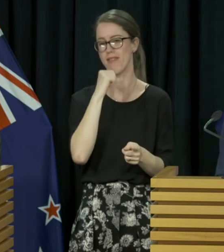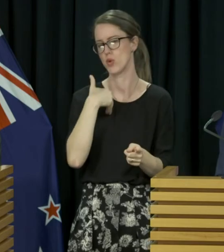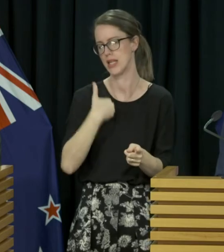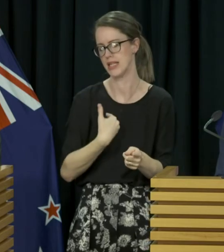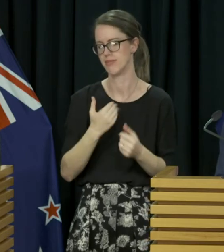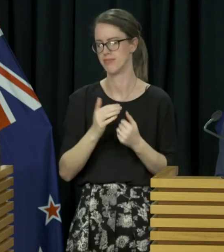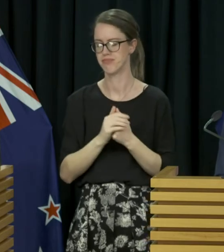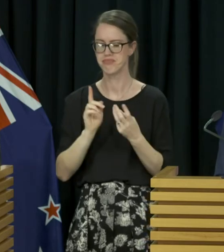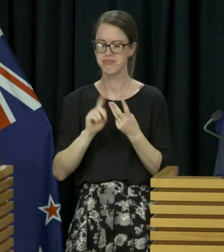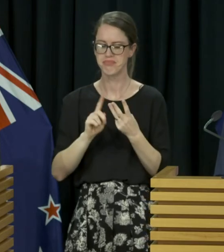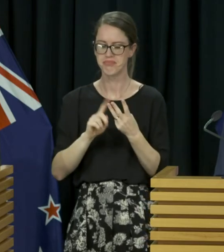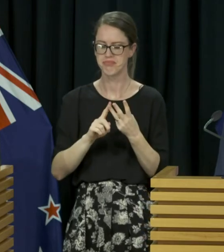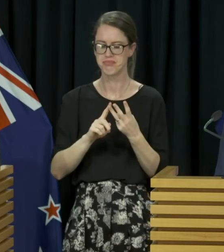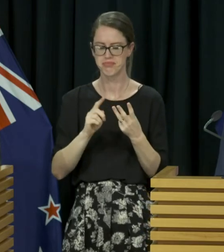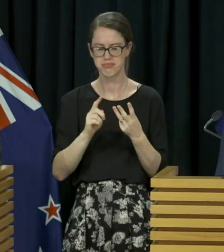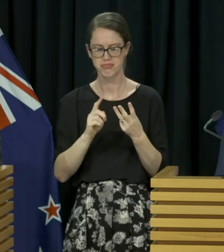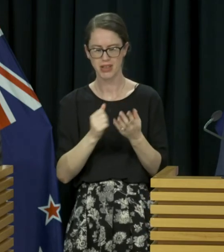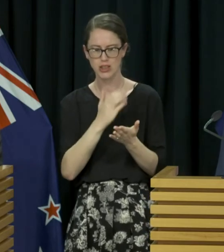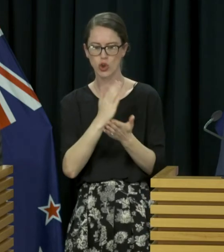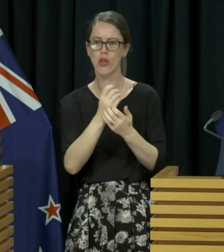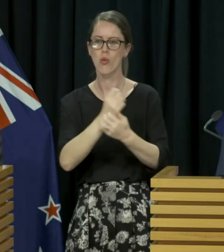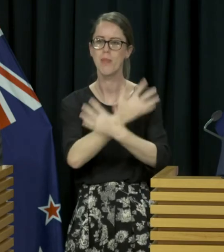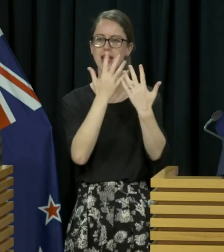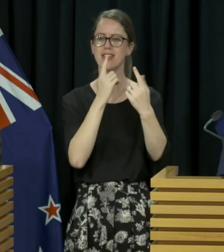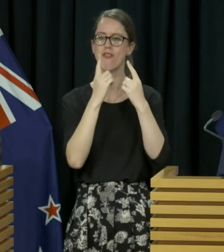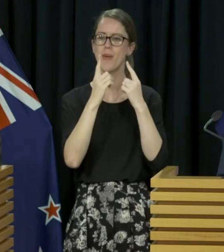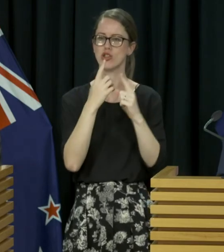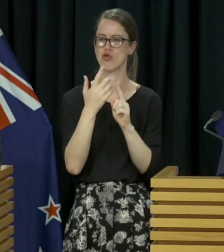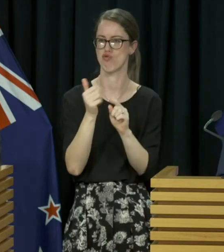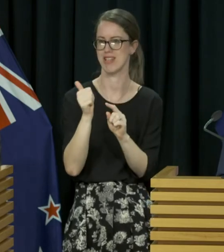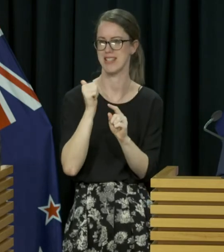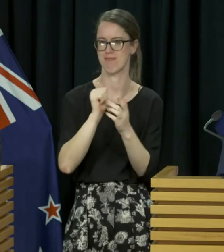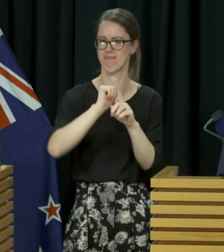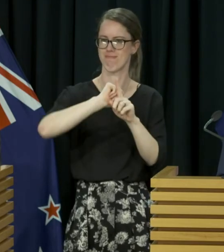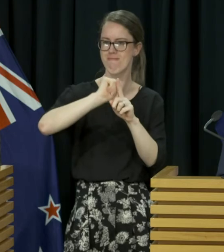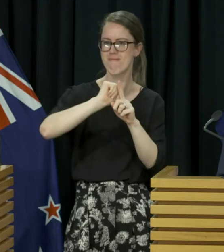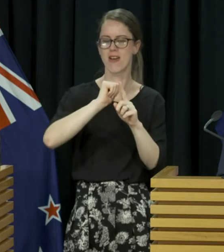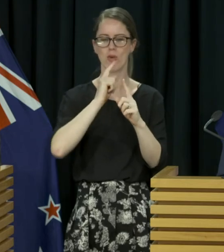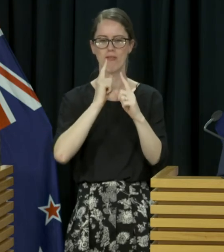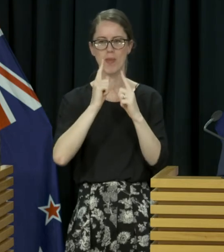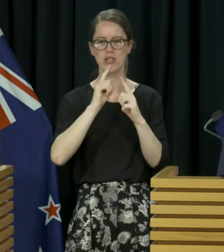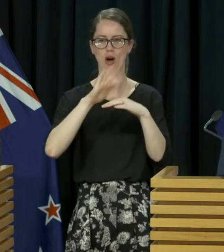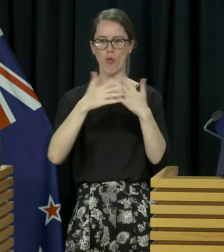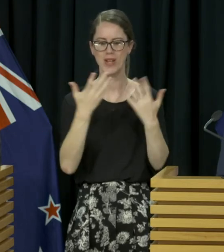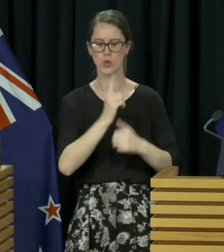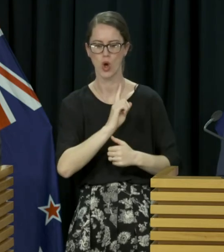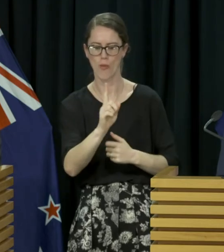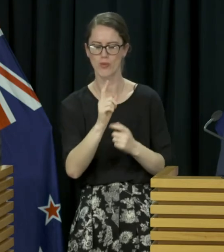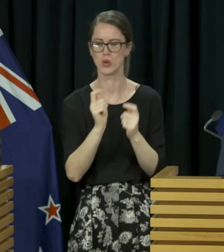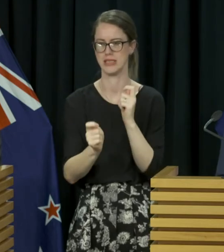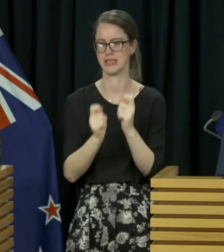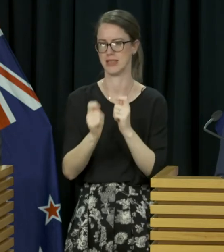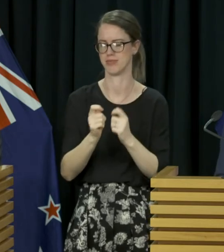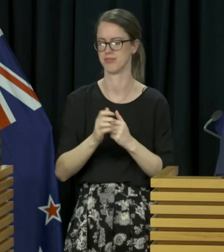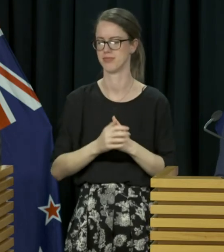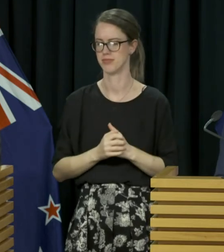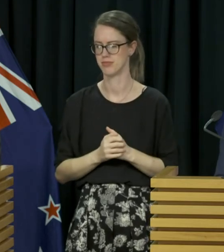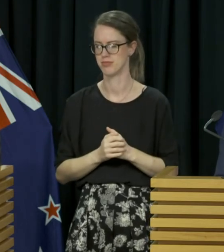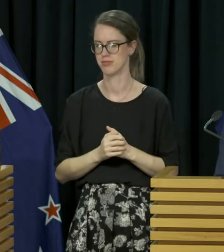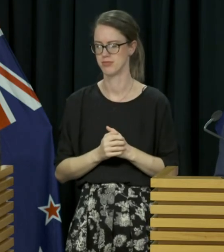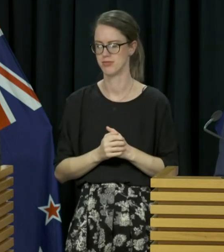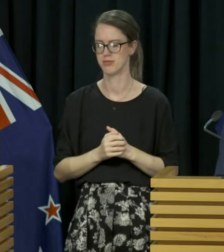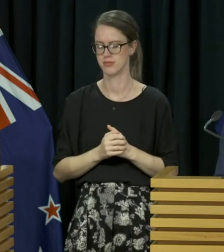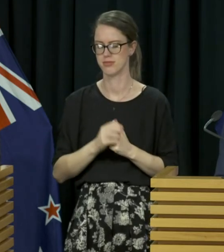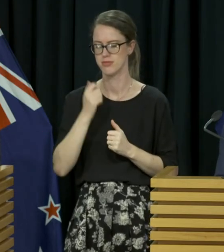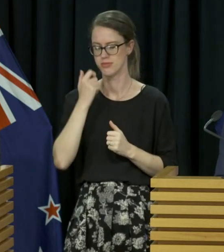required we've also asked them to make sure that their websites are up to date with the most recent testing centre locations and information and